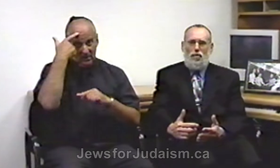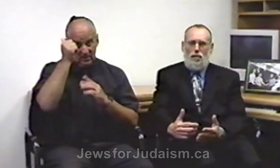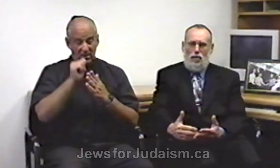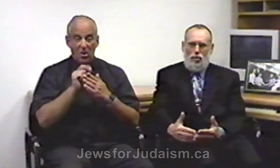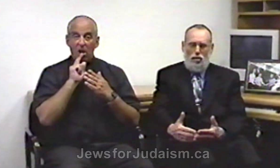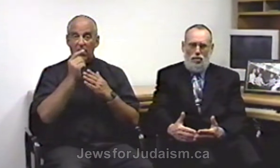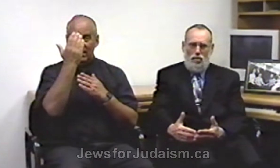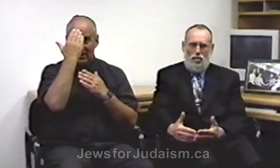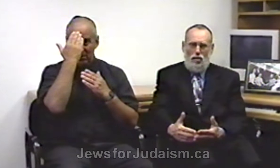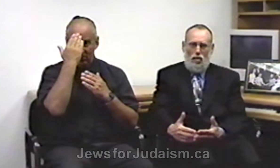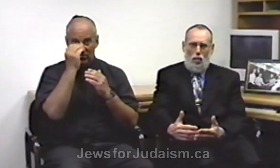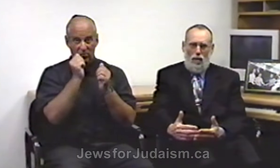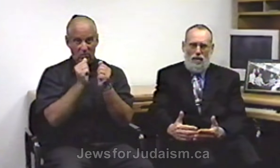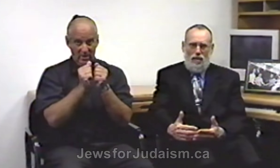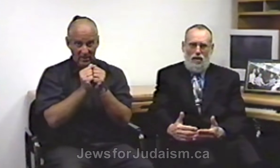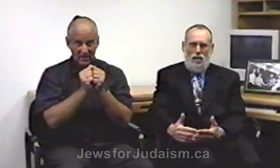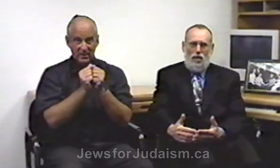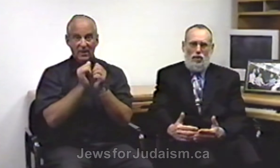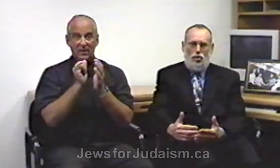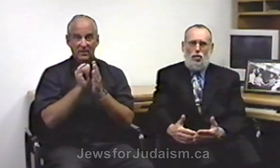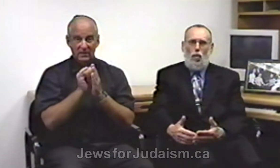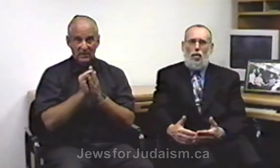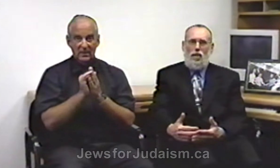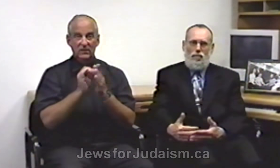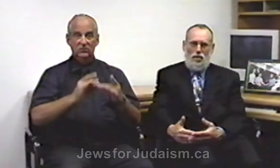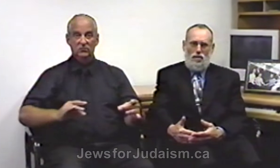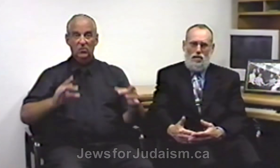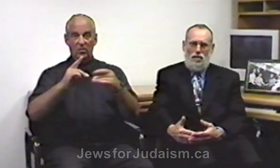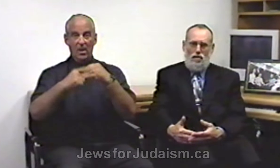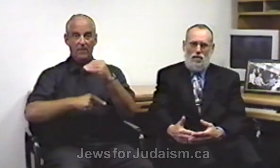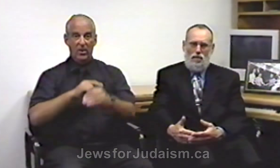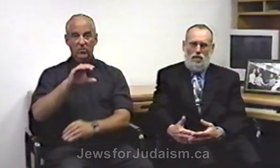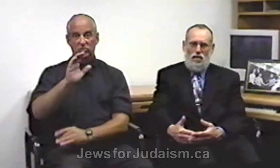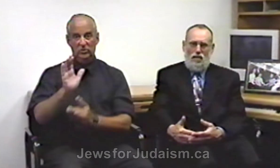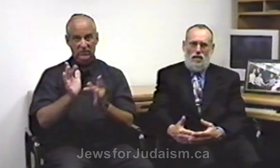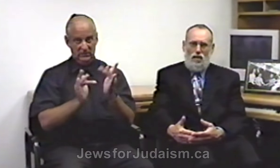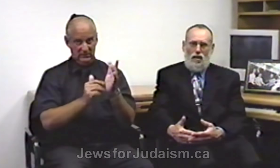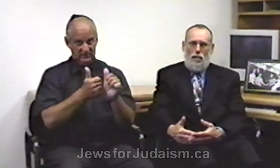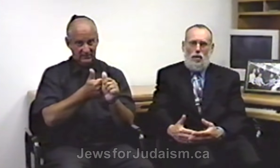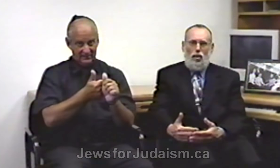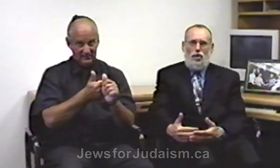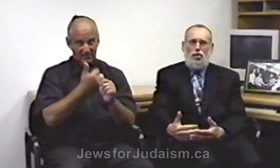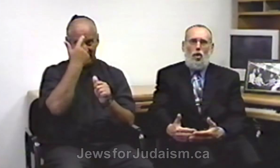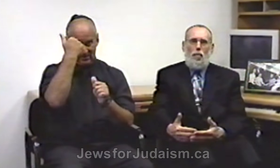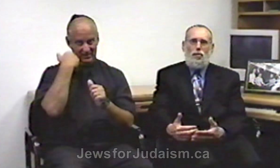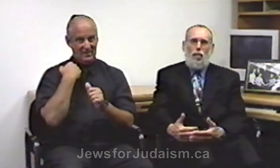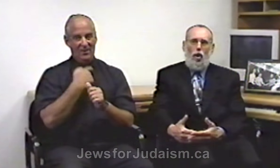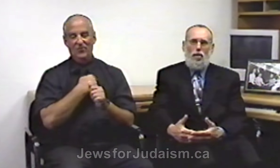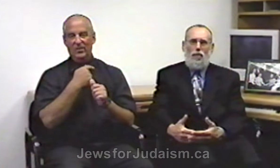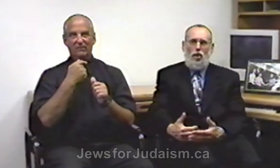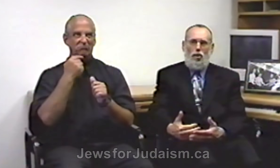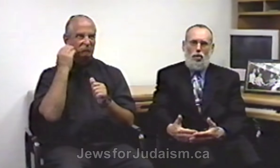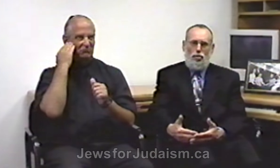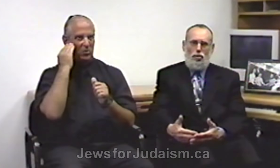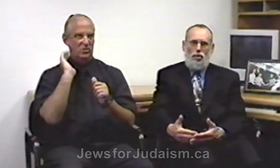familiar with the story of Jesus because it's so much part of our culture